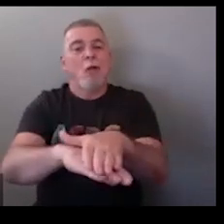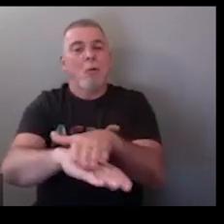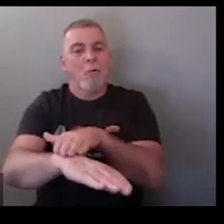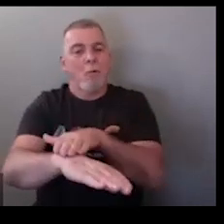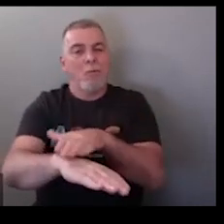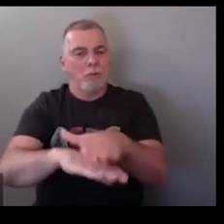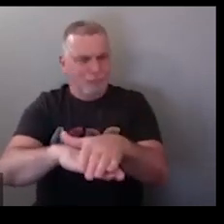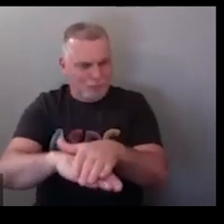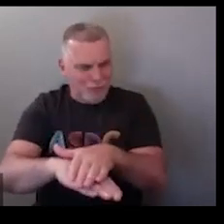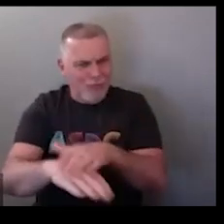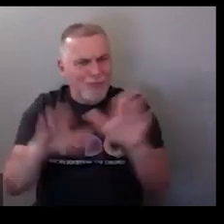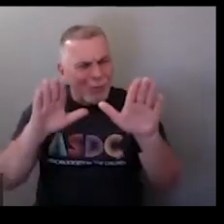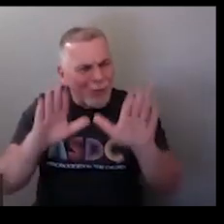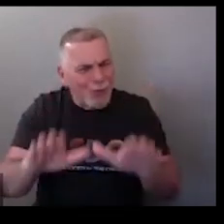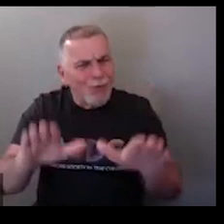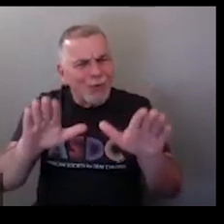slow